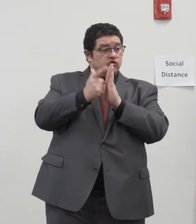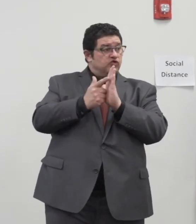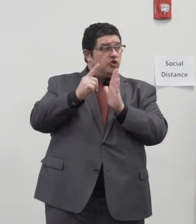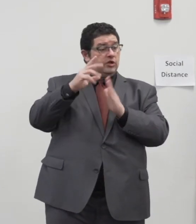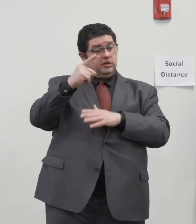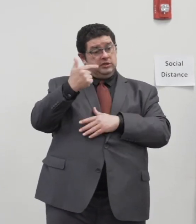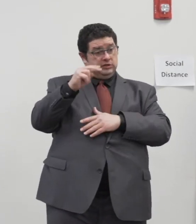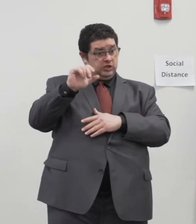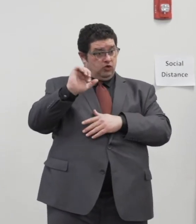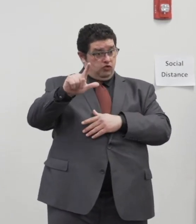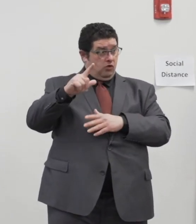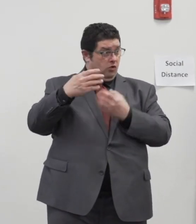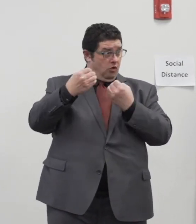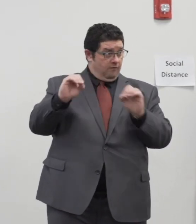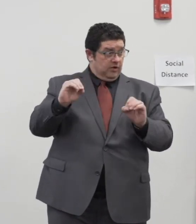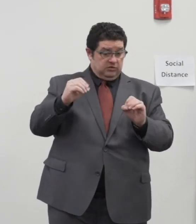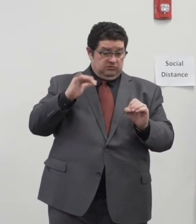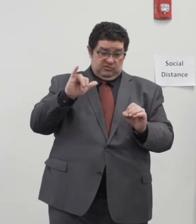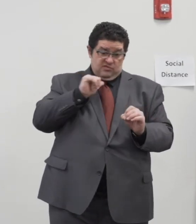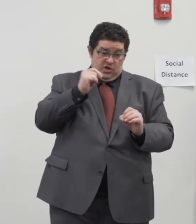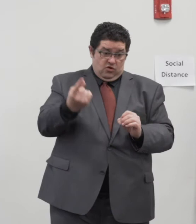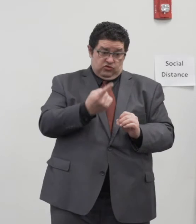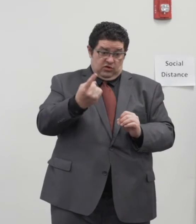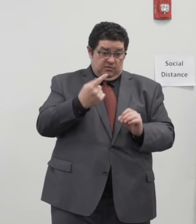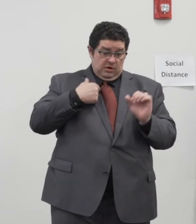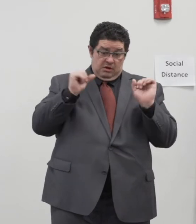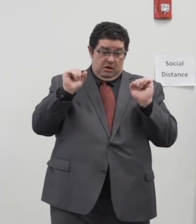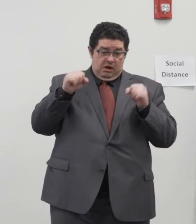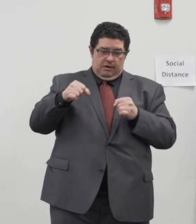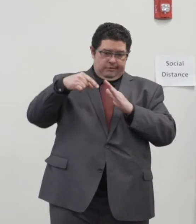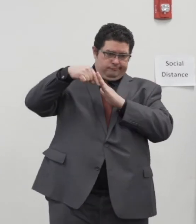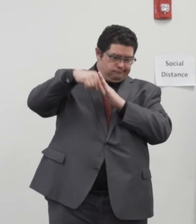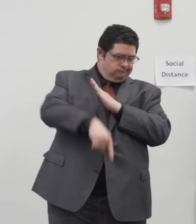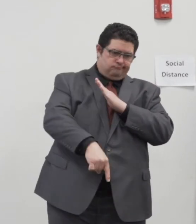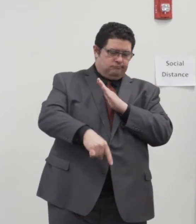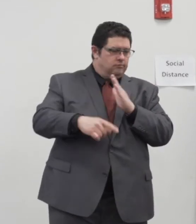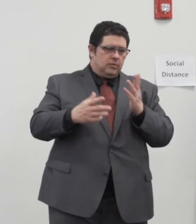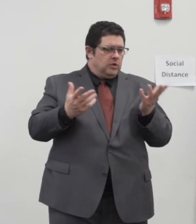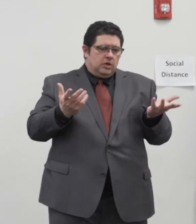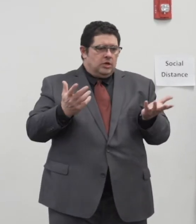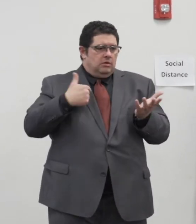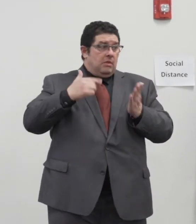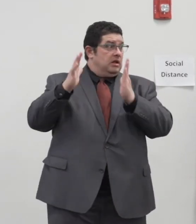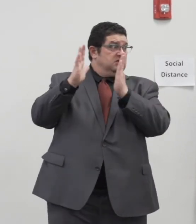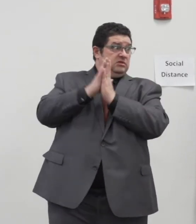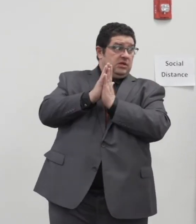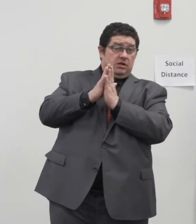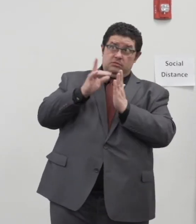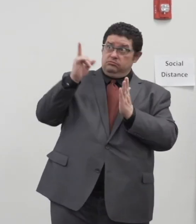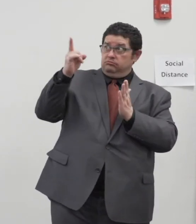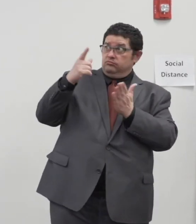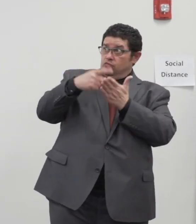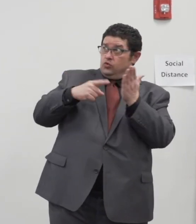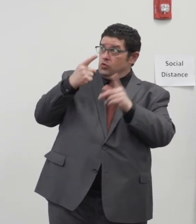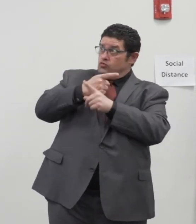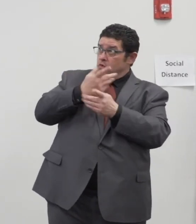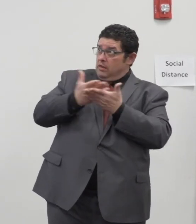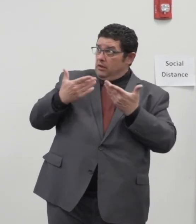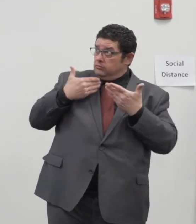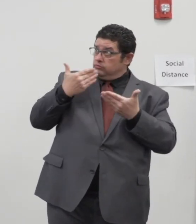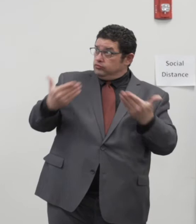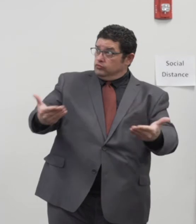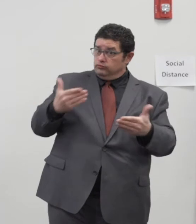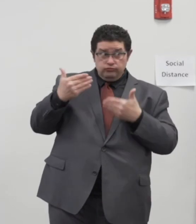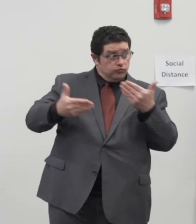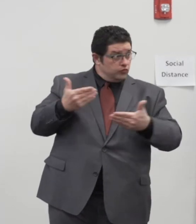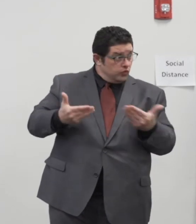that's not something that I can dive deeply into I just ask the attorneys what the right path forward is I ask